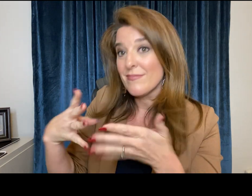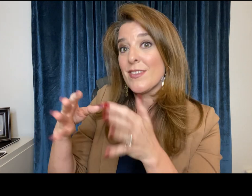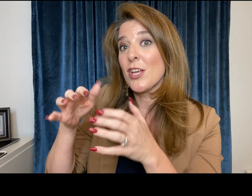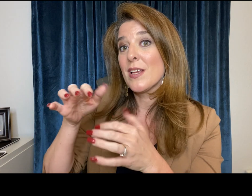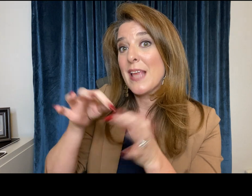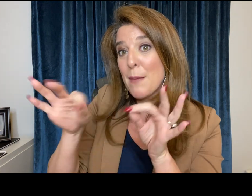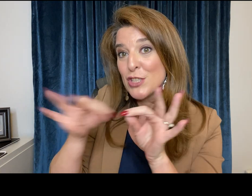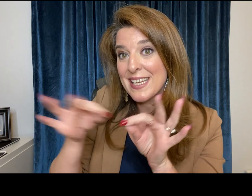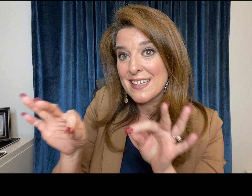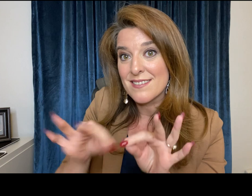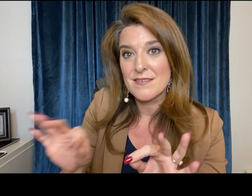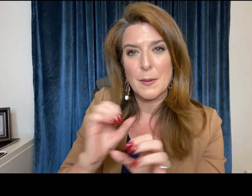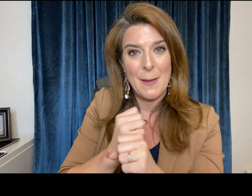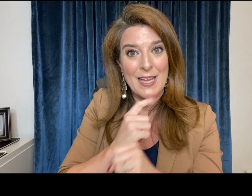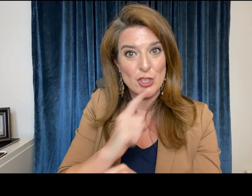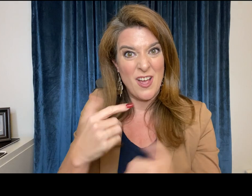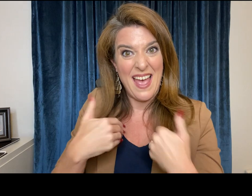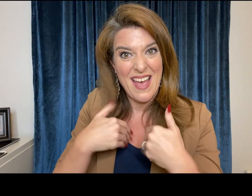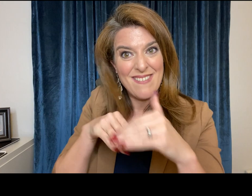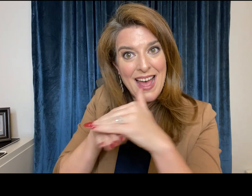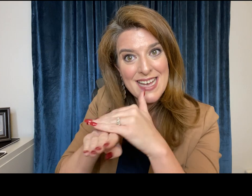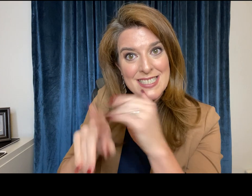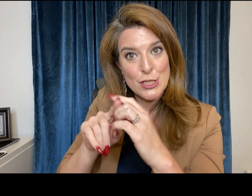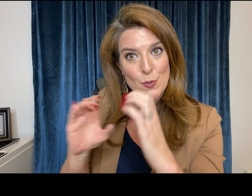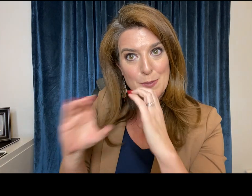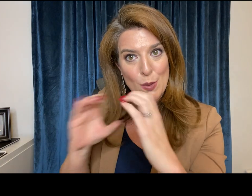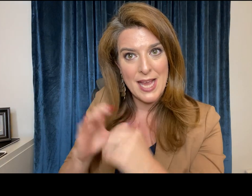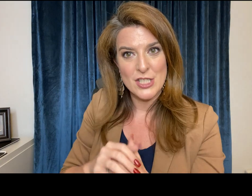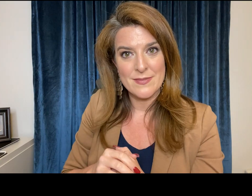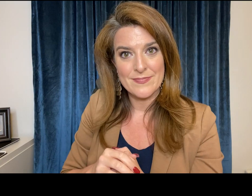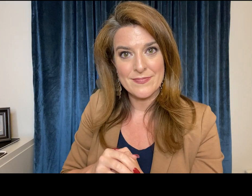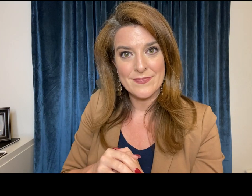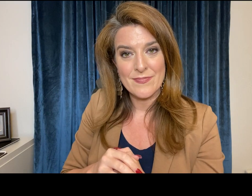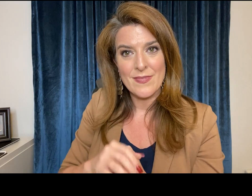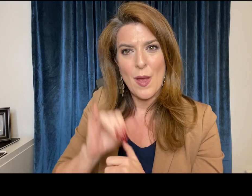and to captionists you have to make sure that you have access to communication